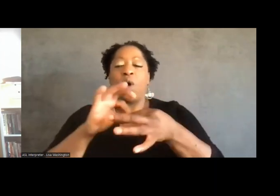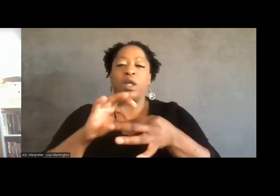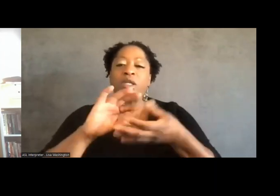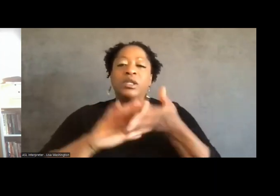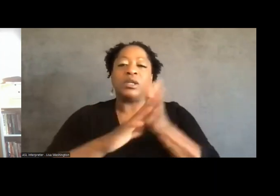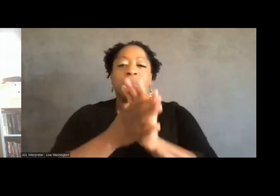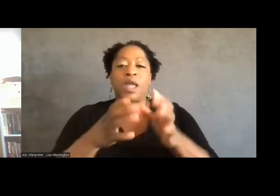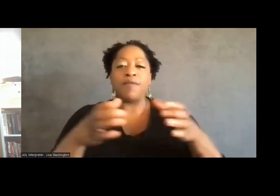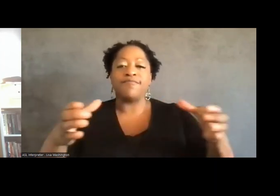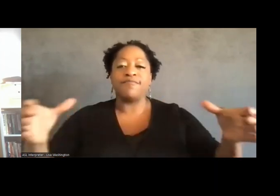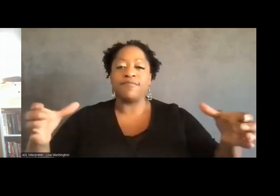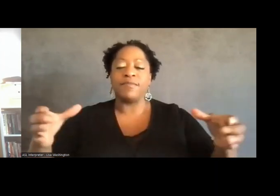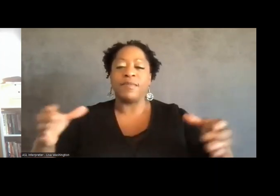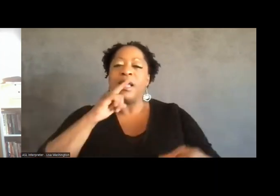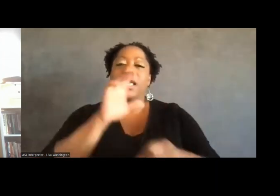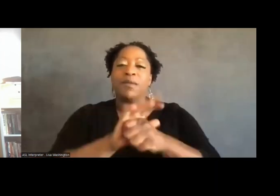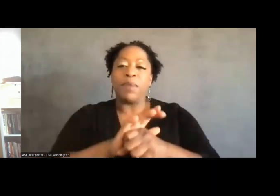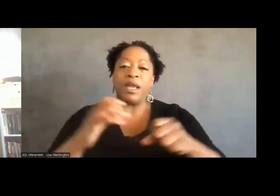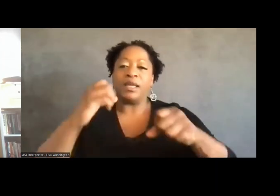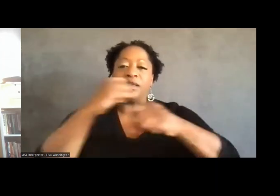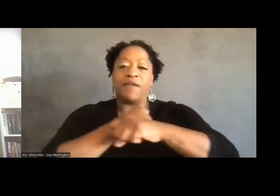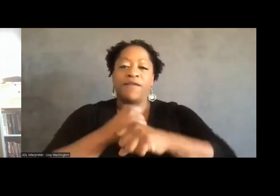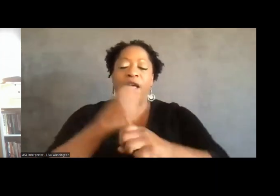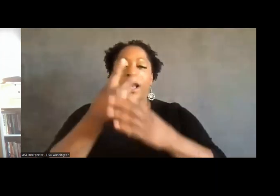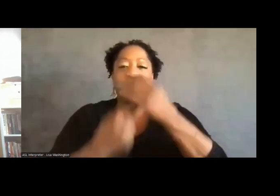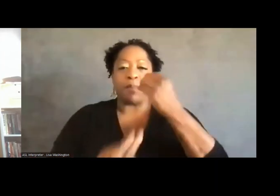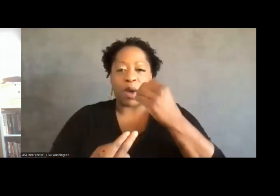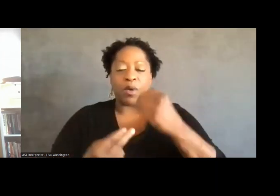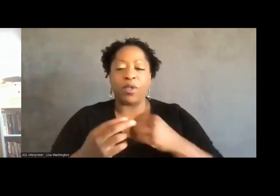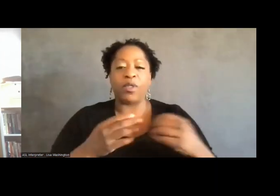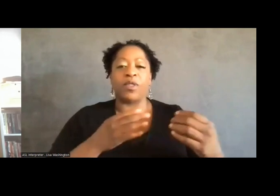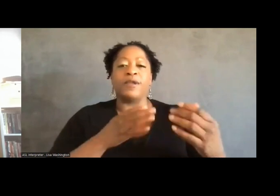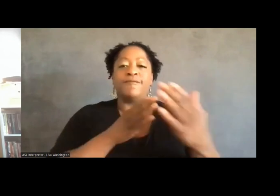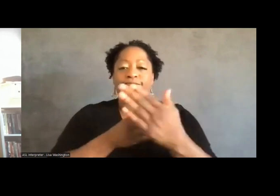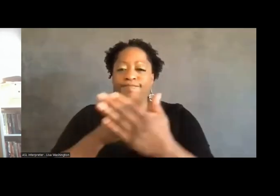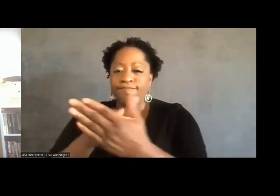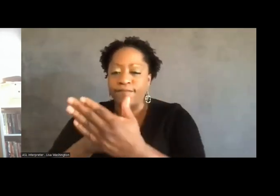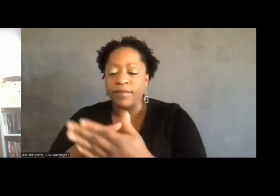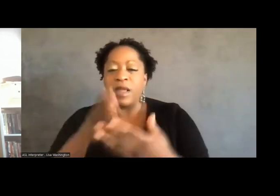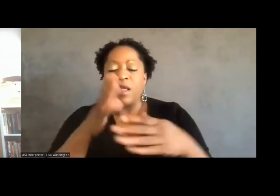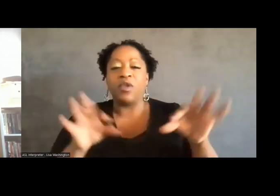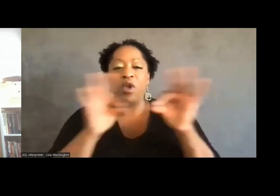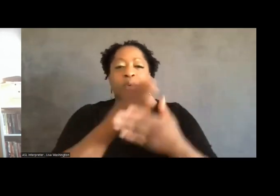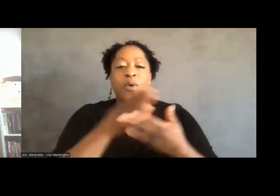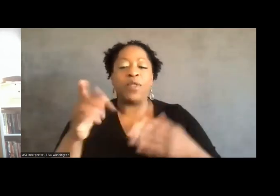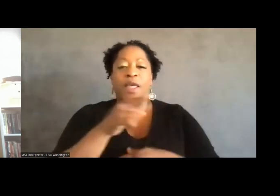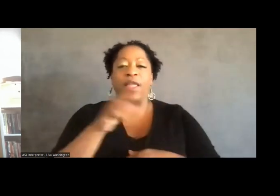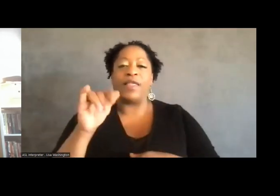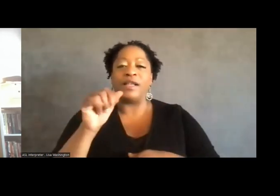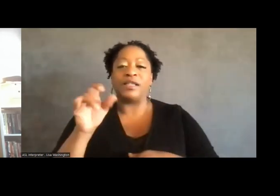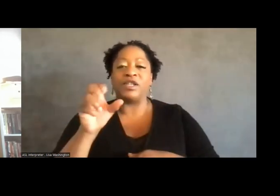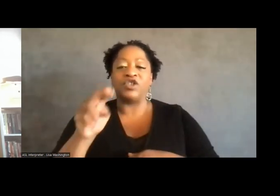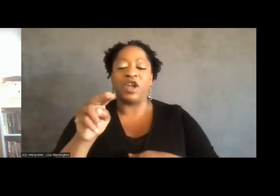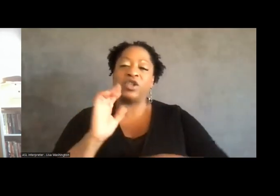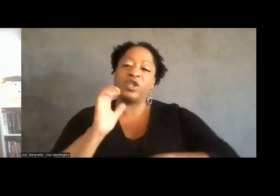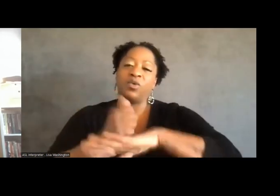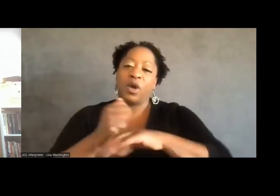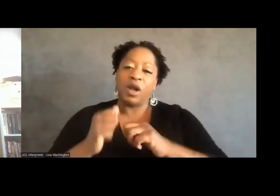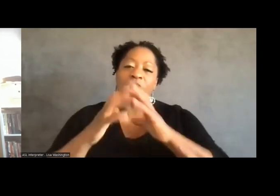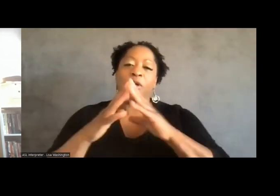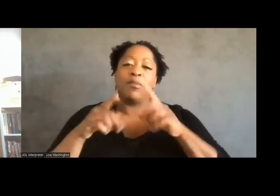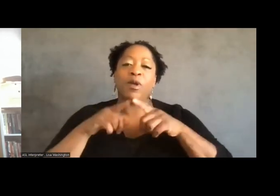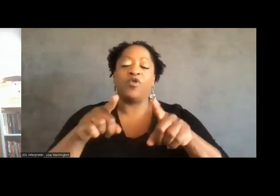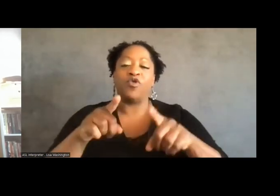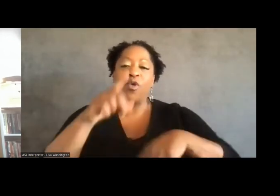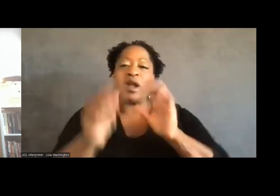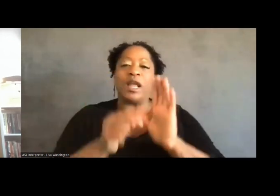both injunctions. One other thing that's important to note is that these injunctions were implemented during a wave